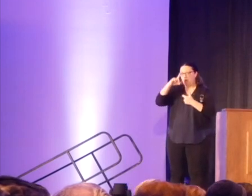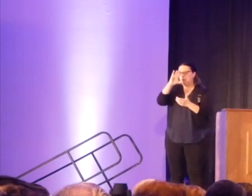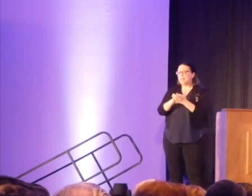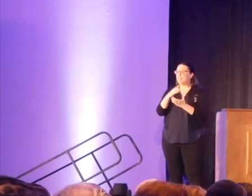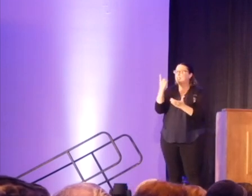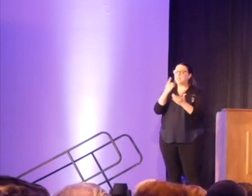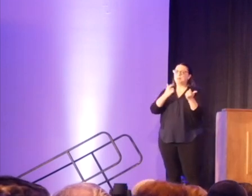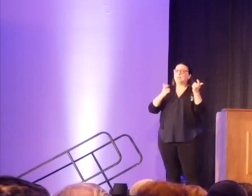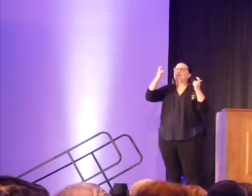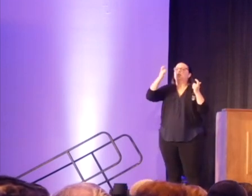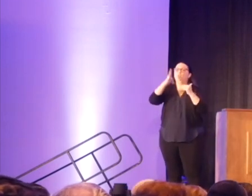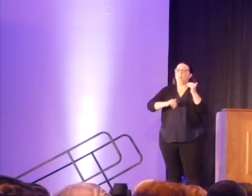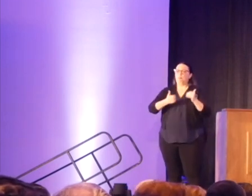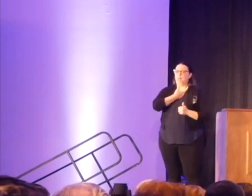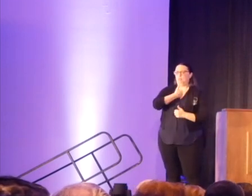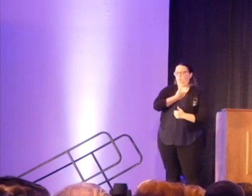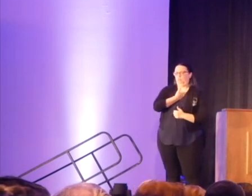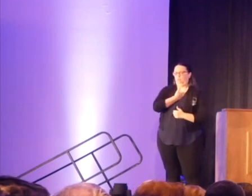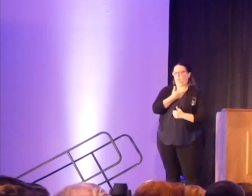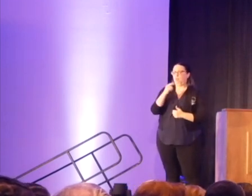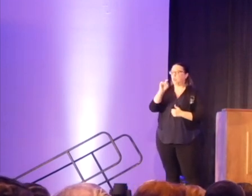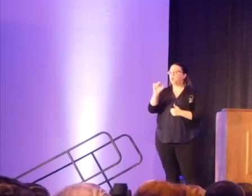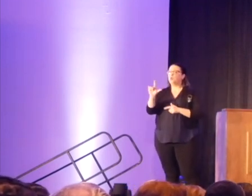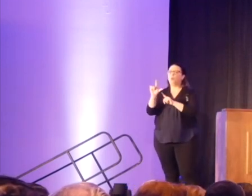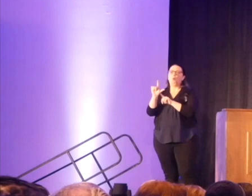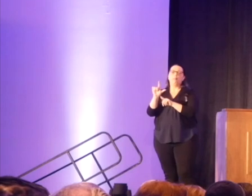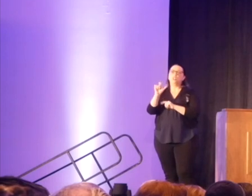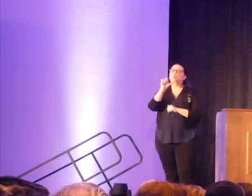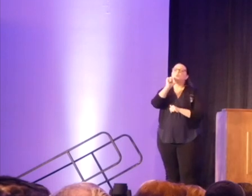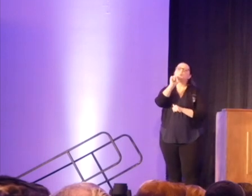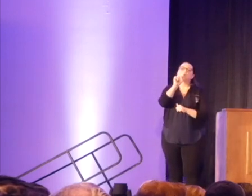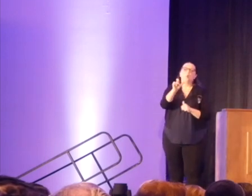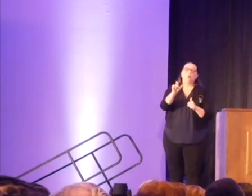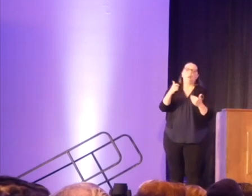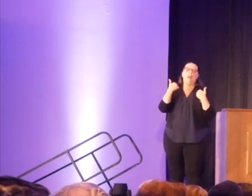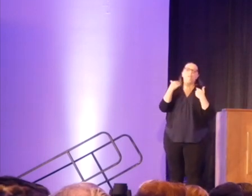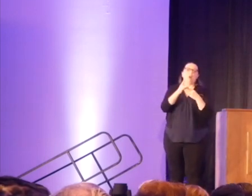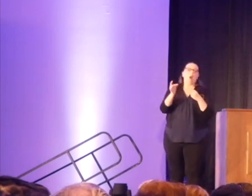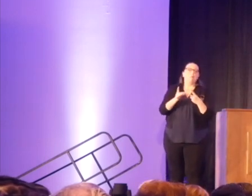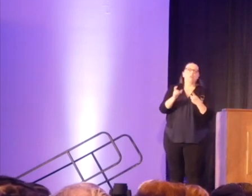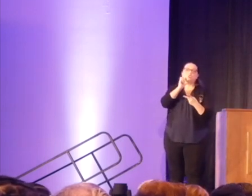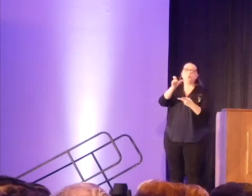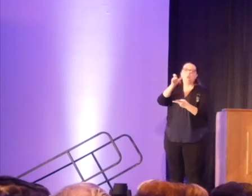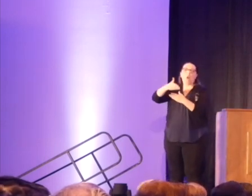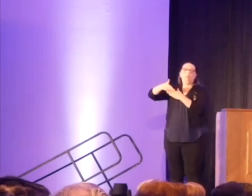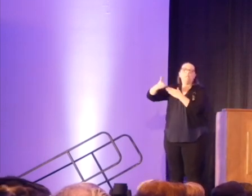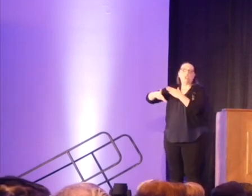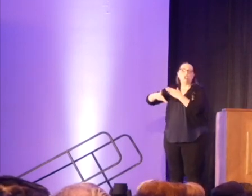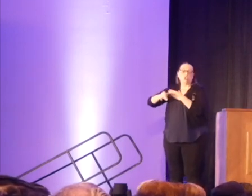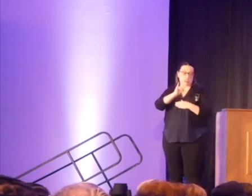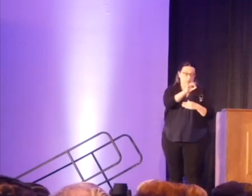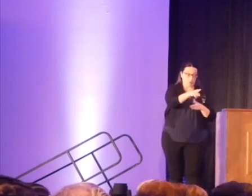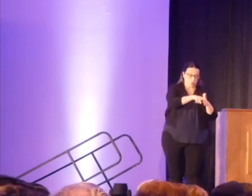and so, and a tool of you don't get to not finish. If you start it, you